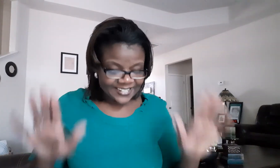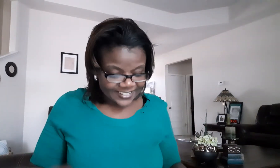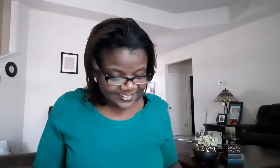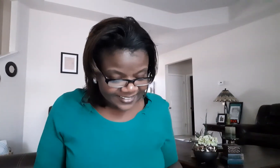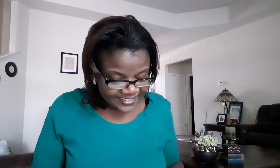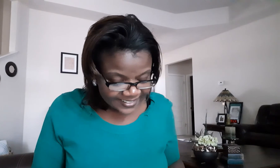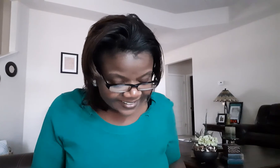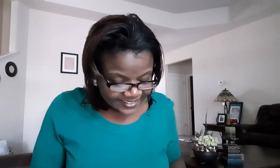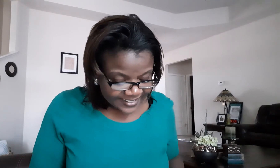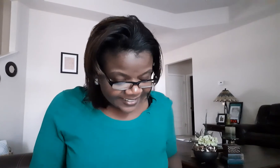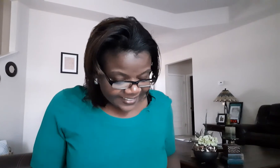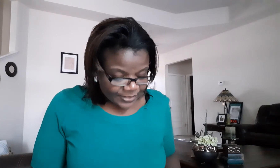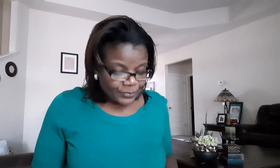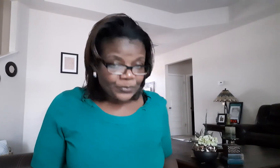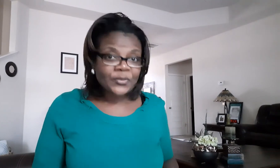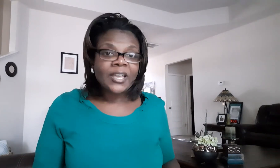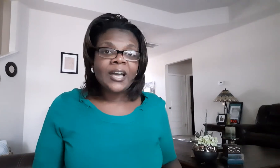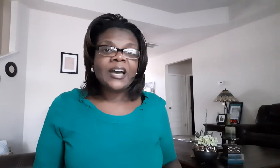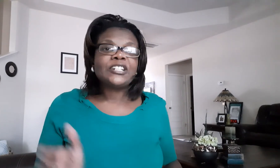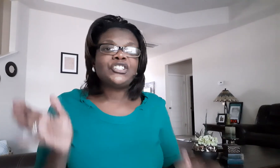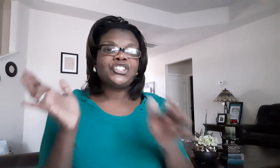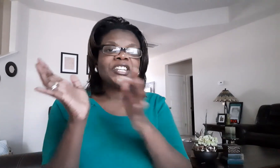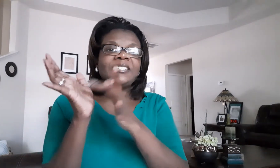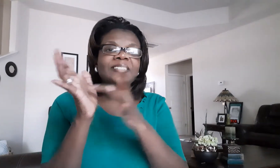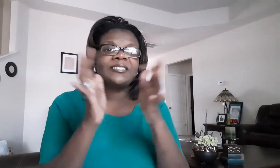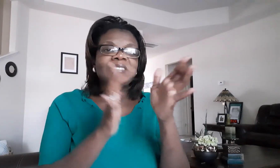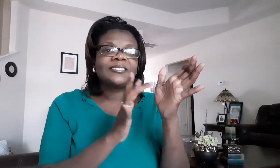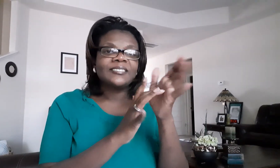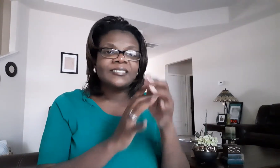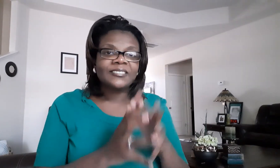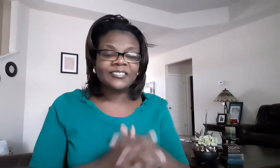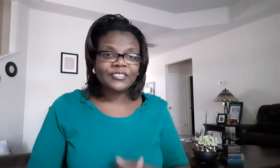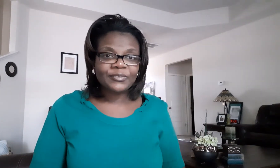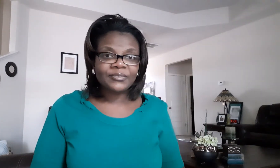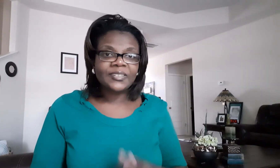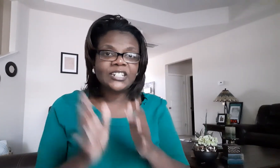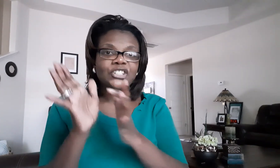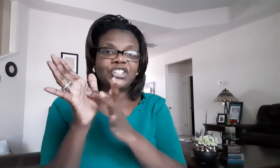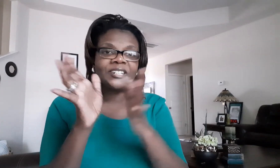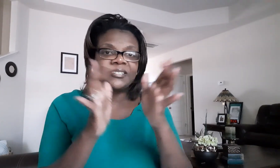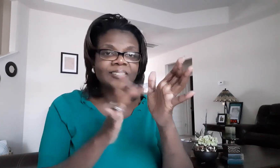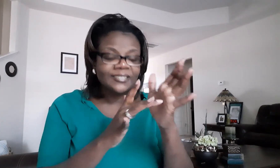jesus jesus